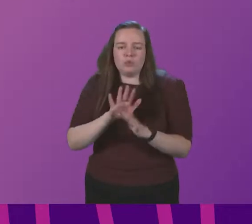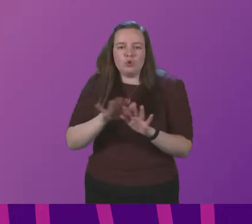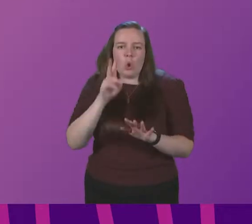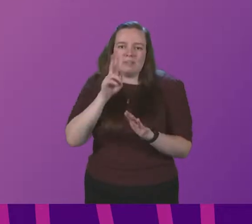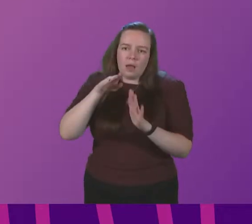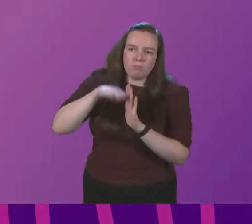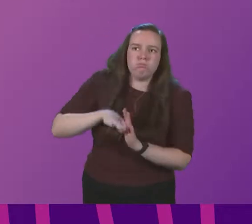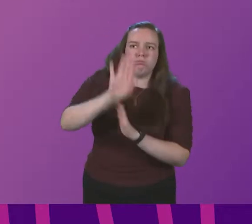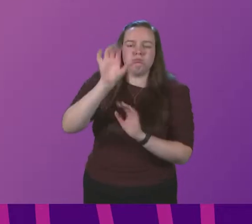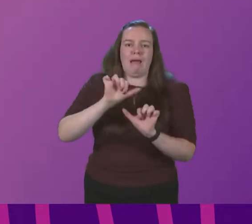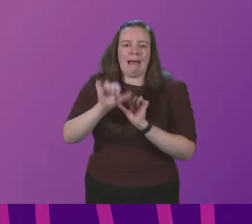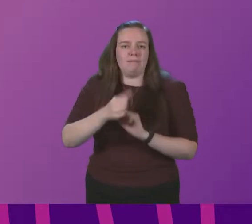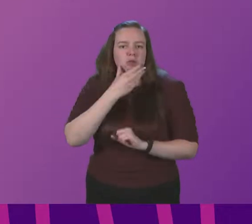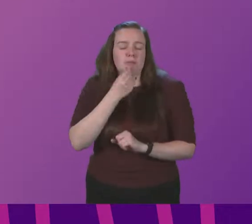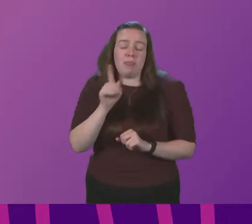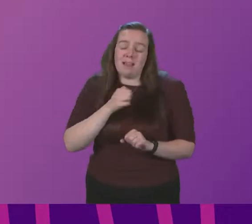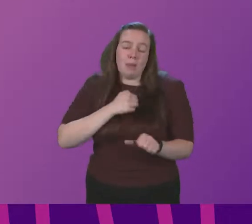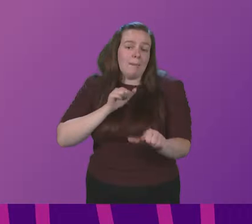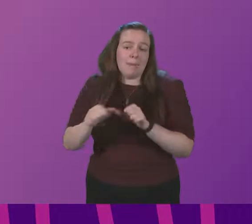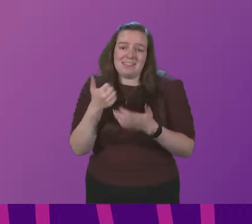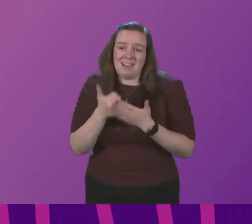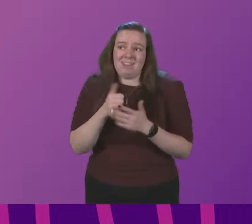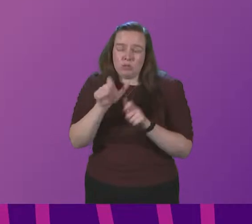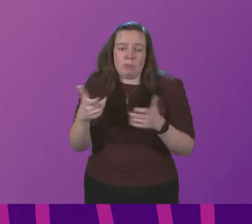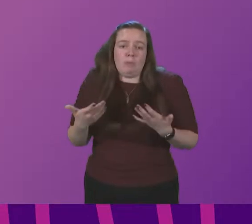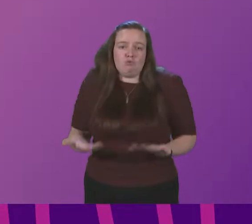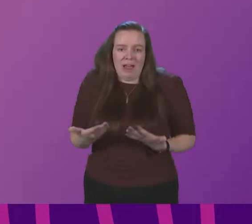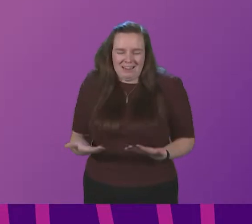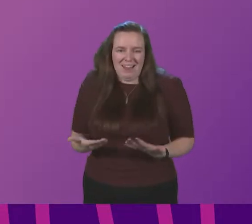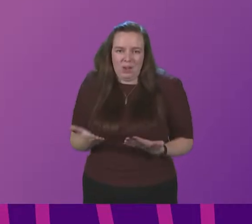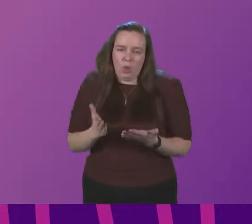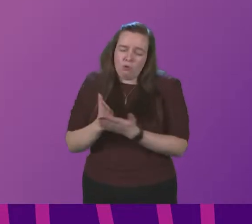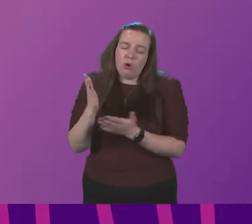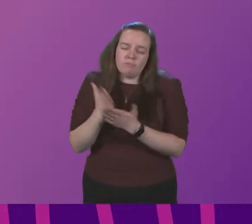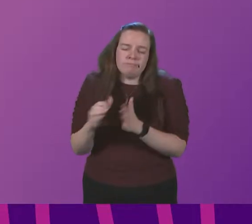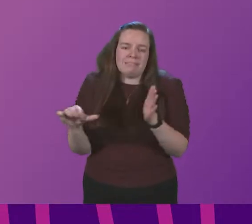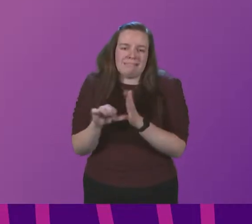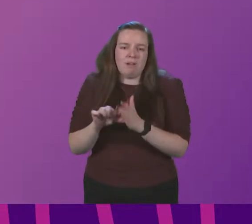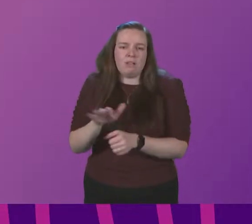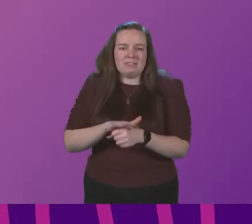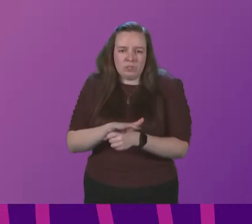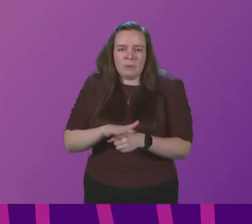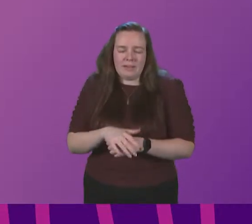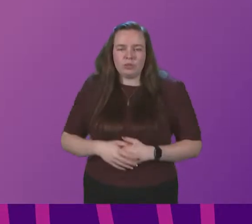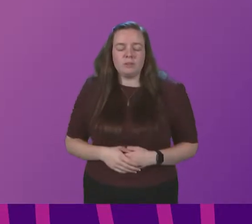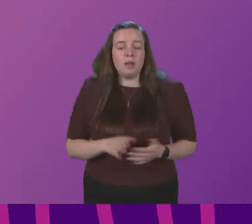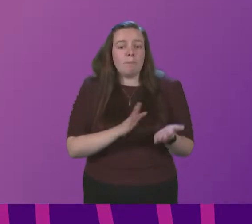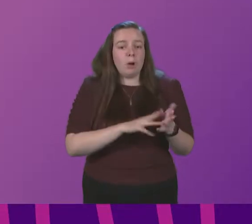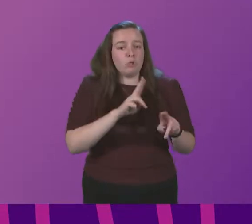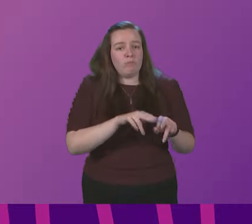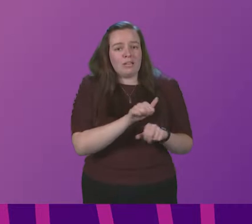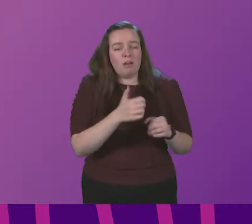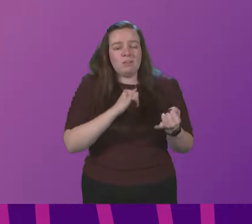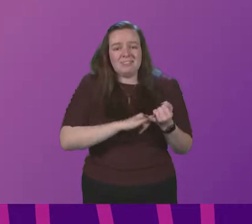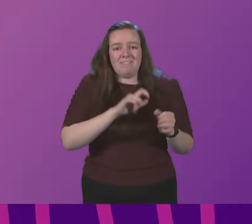surge in cases afterwards that is my best advice to people right now in what is a really really difficult situation Myrdo Fraser to be followed by